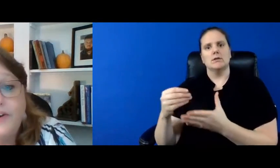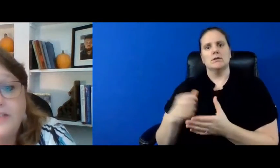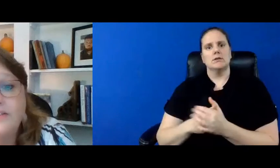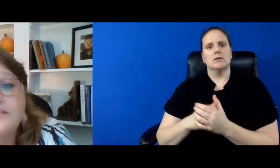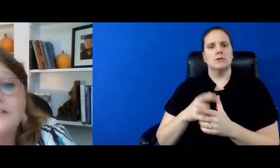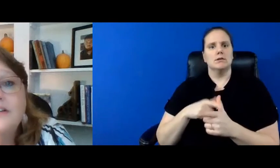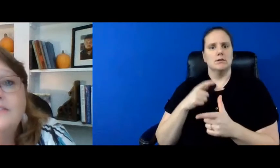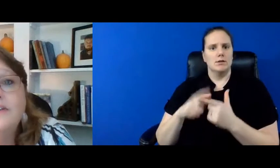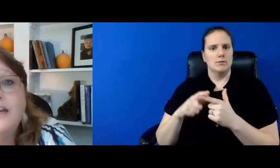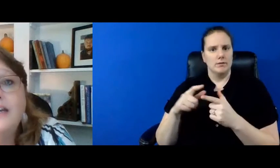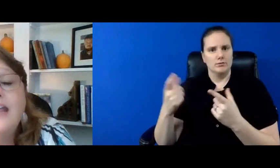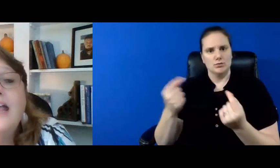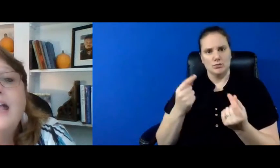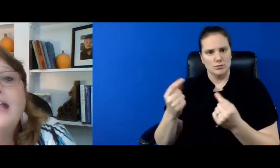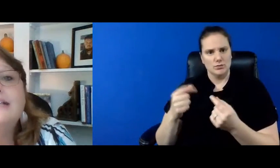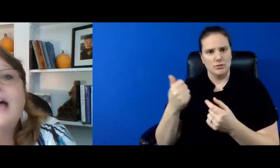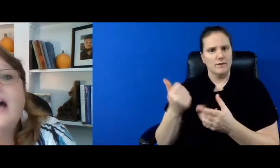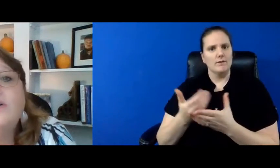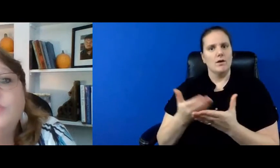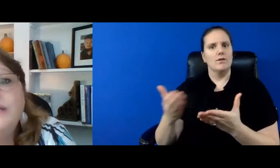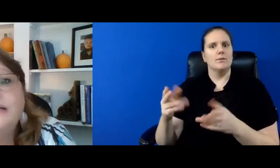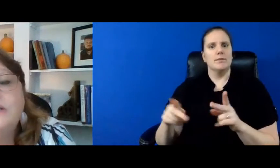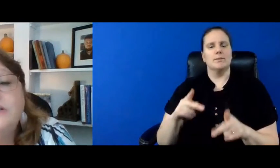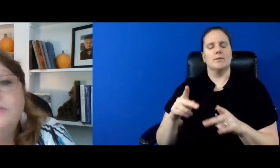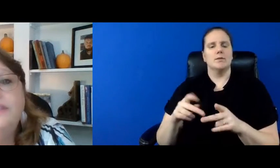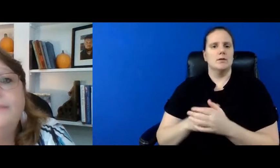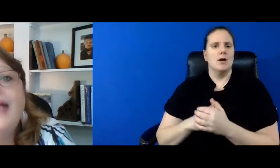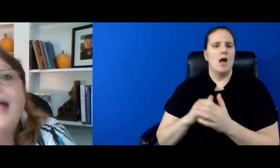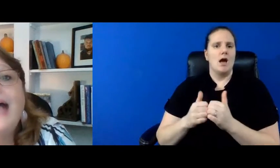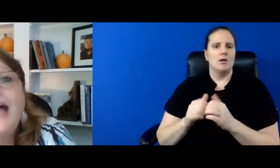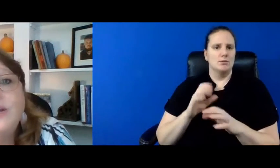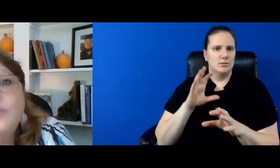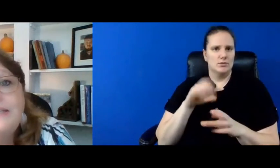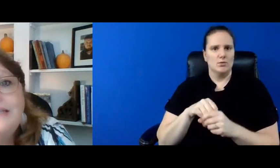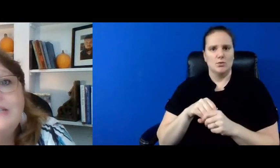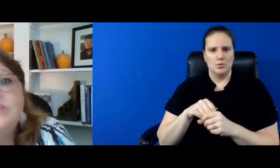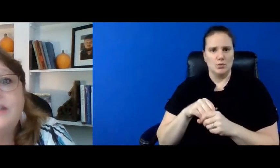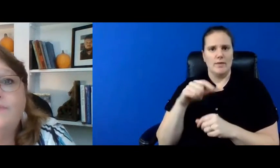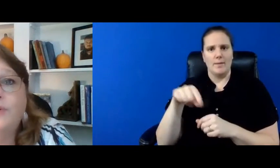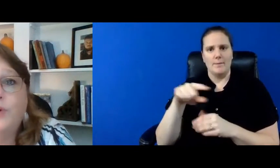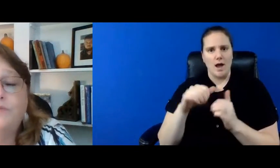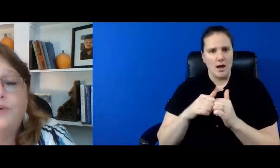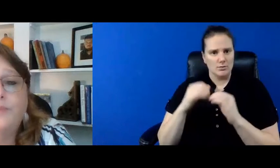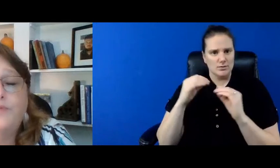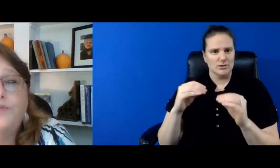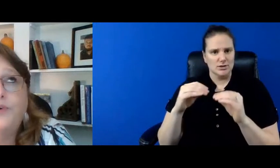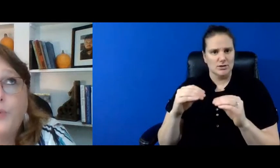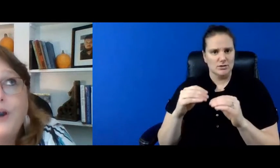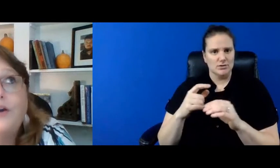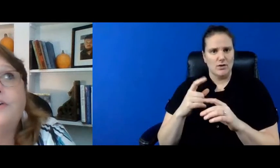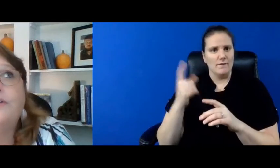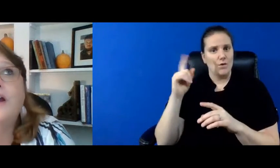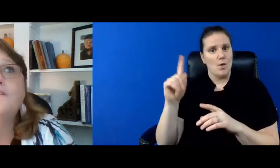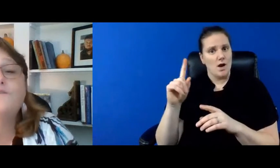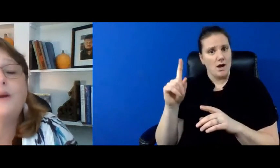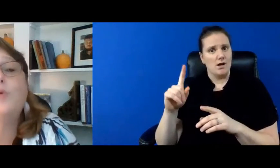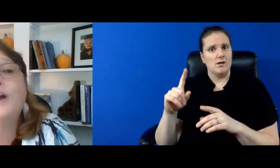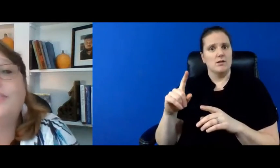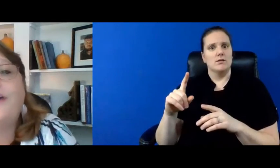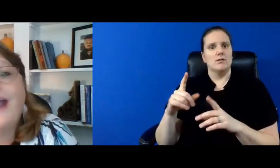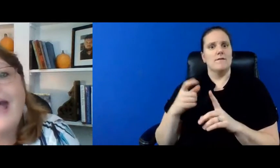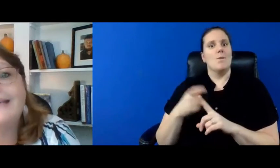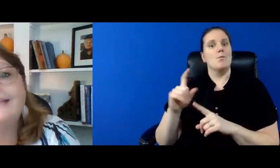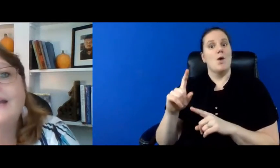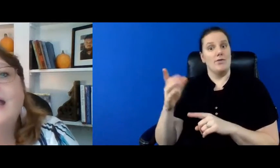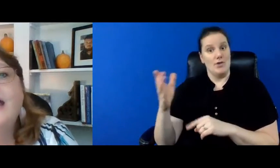stuff for others right it's how do we include them how do we teach them for where from for where they're from